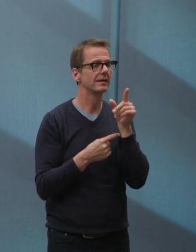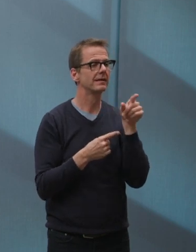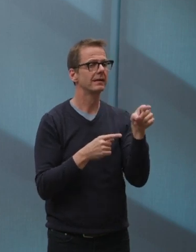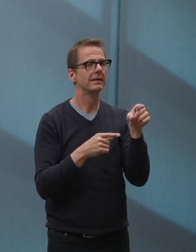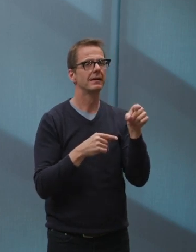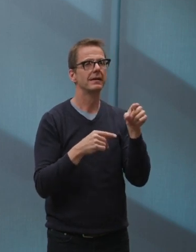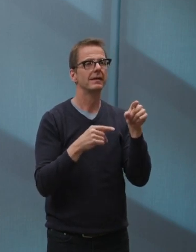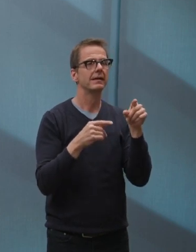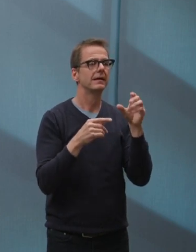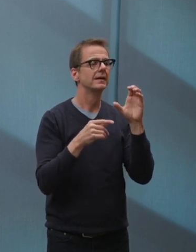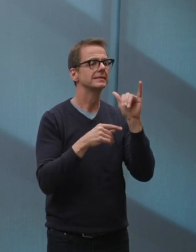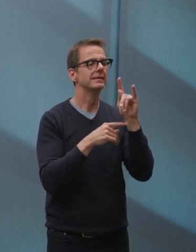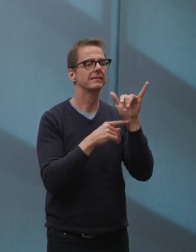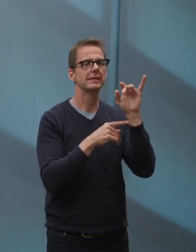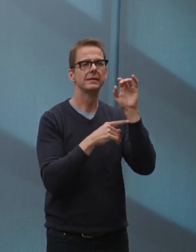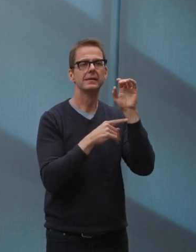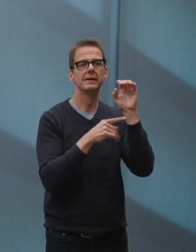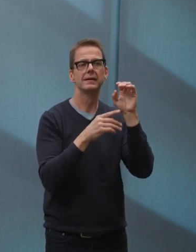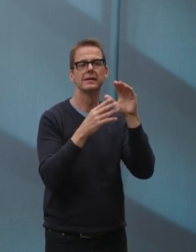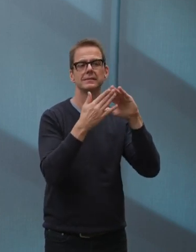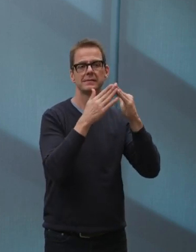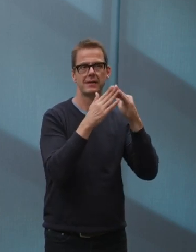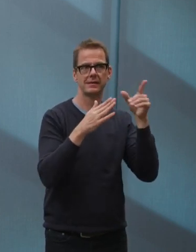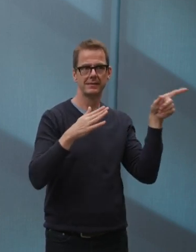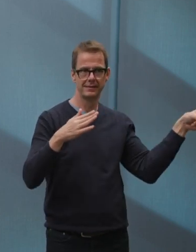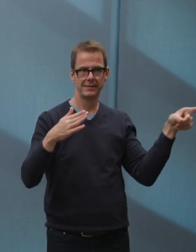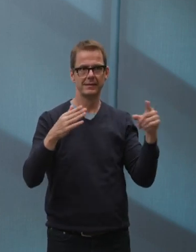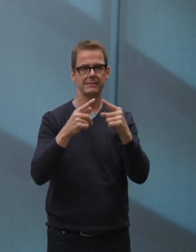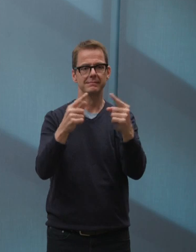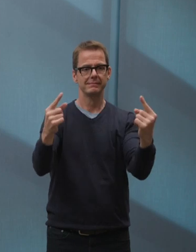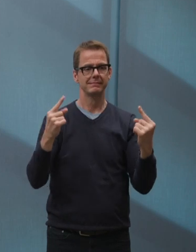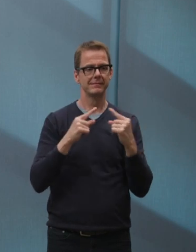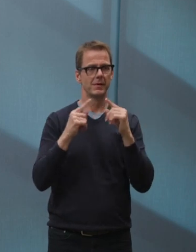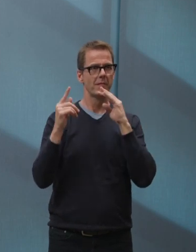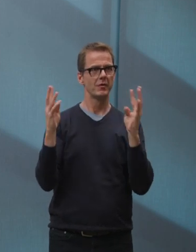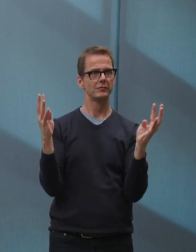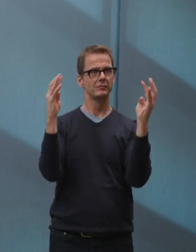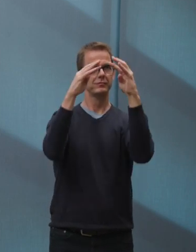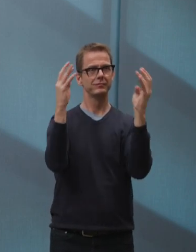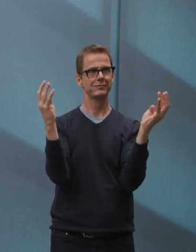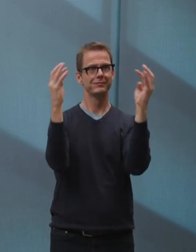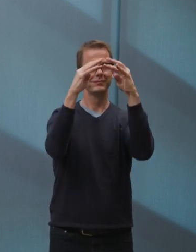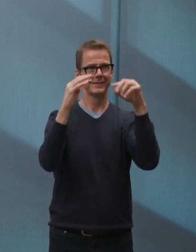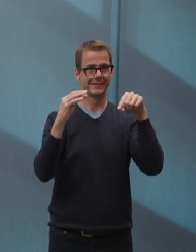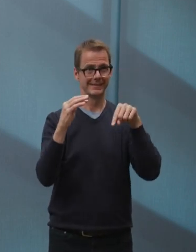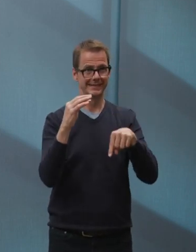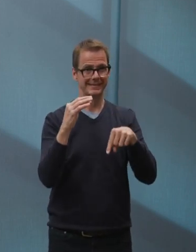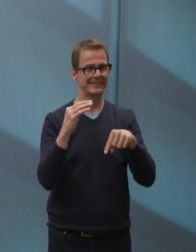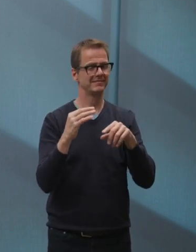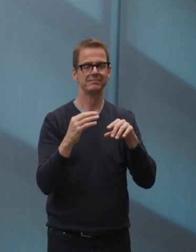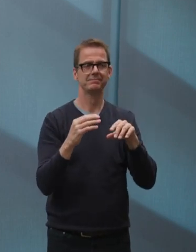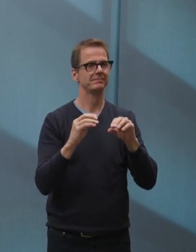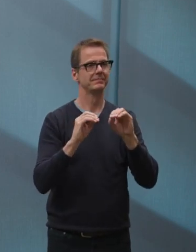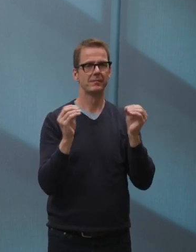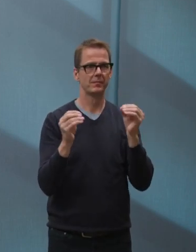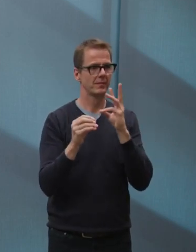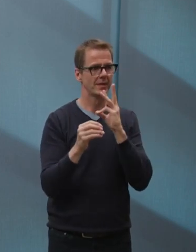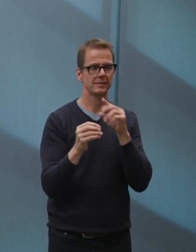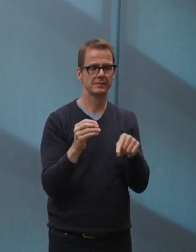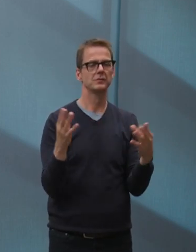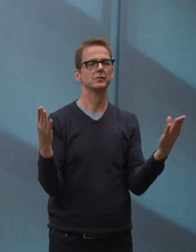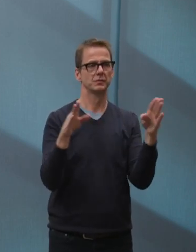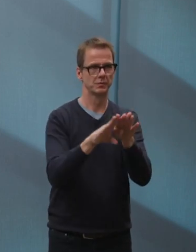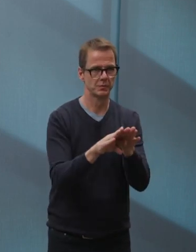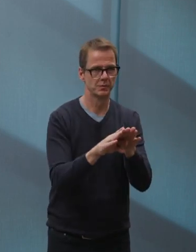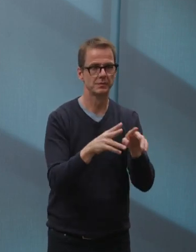This measure has been taken as part of the city's expenditure reduction strategy. We are looking at the neighborhood playground program,